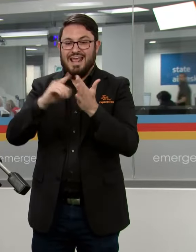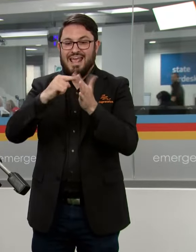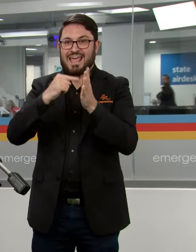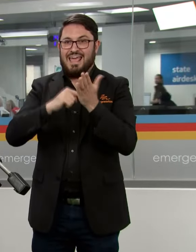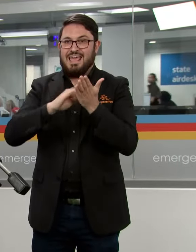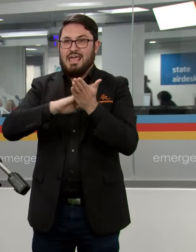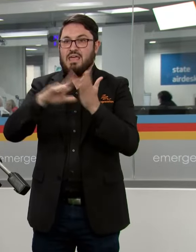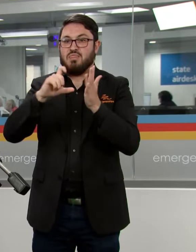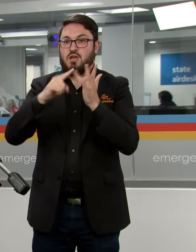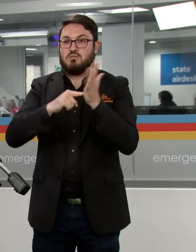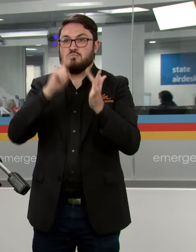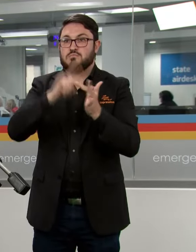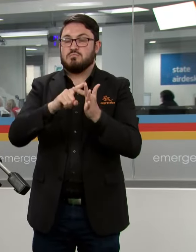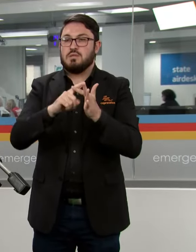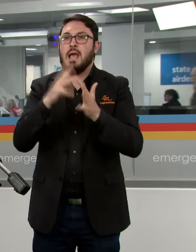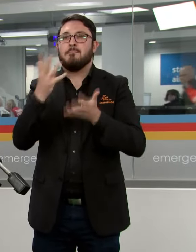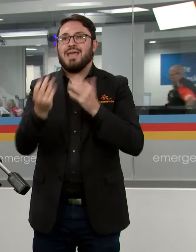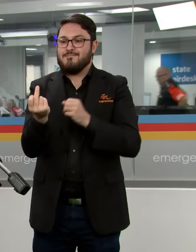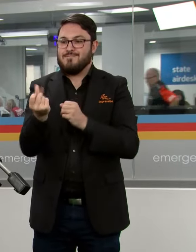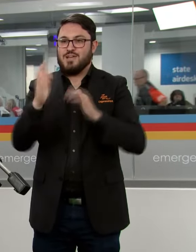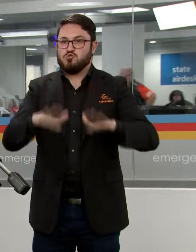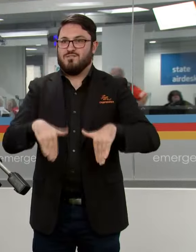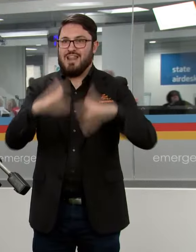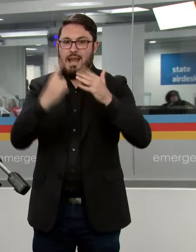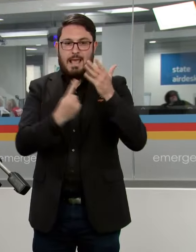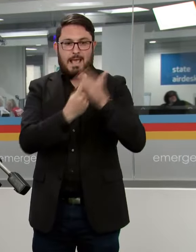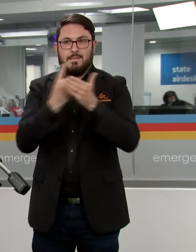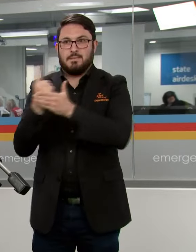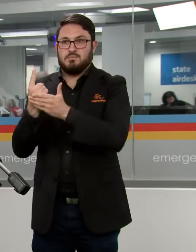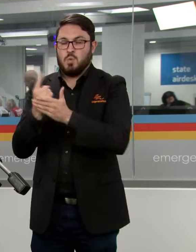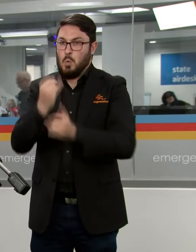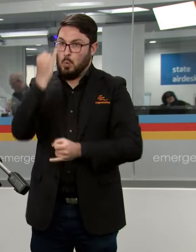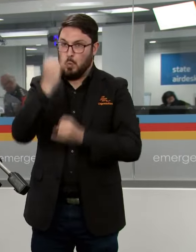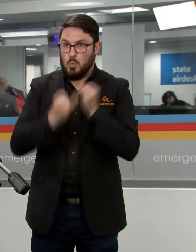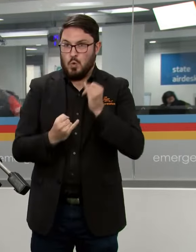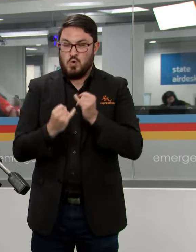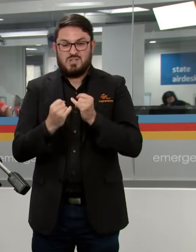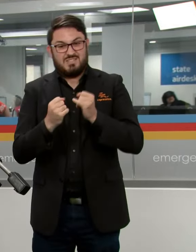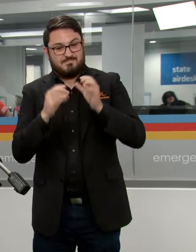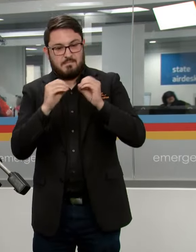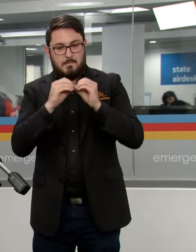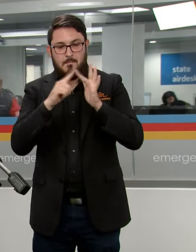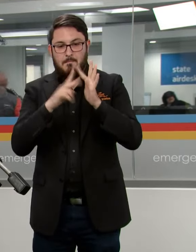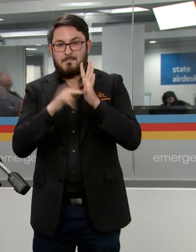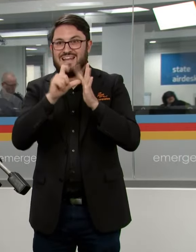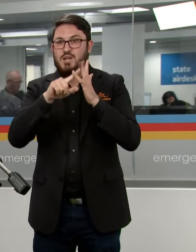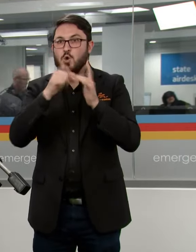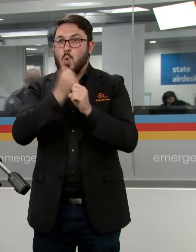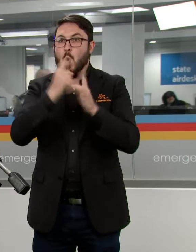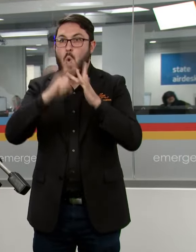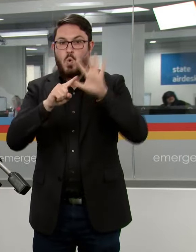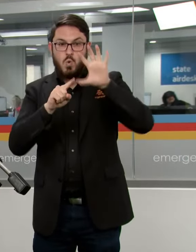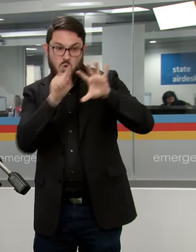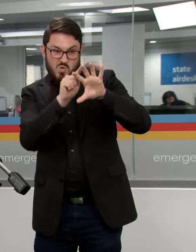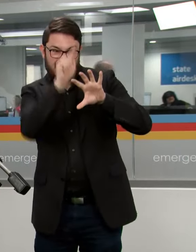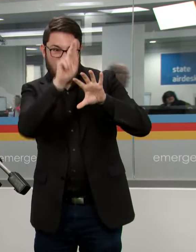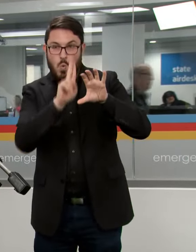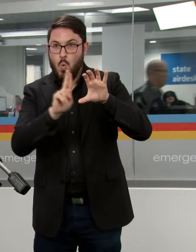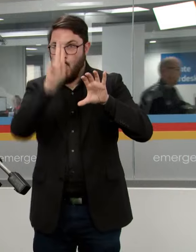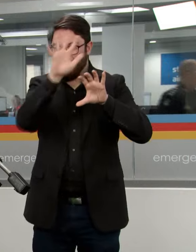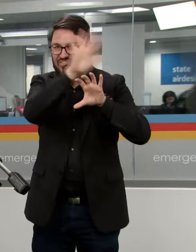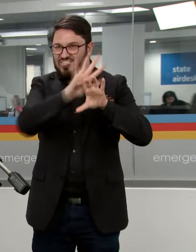flash flooding at numerous locations particularly overnight just north of Bendigo. There have been over 38